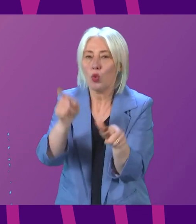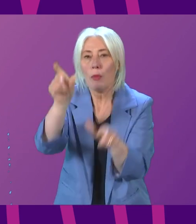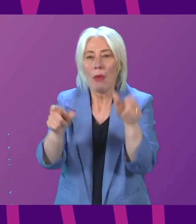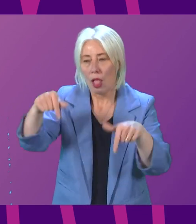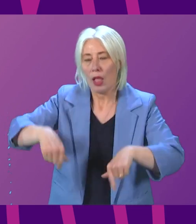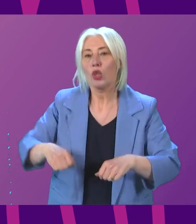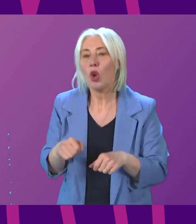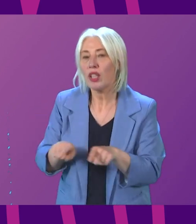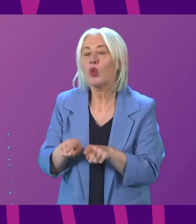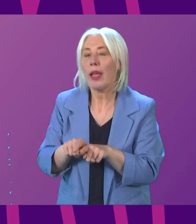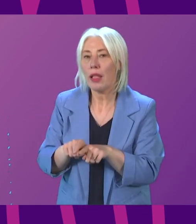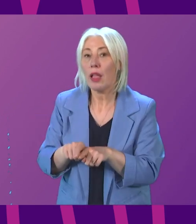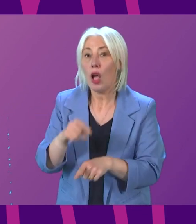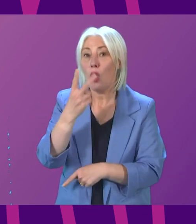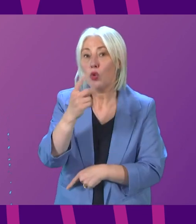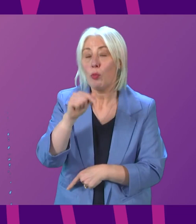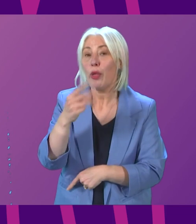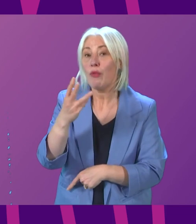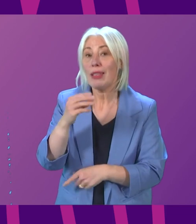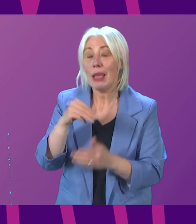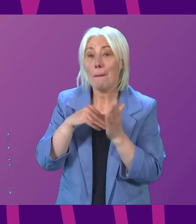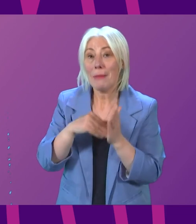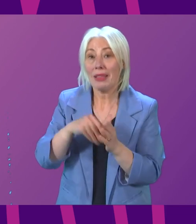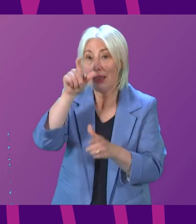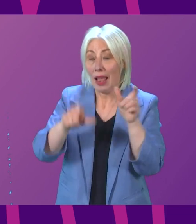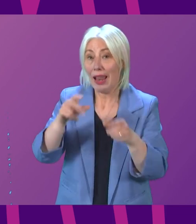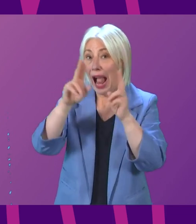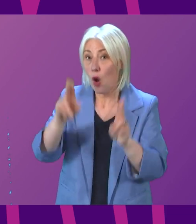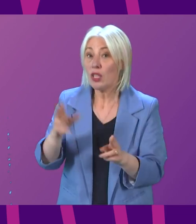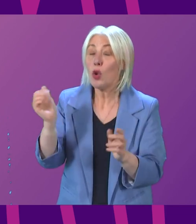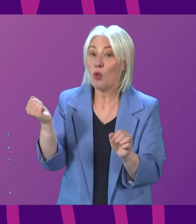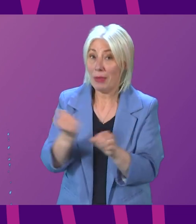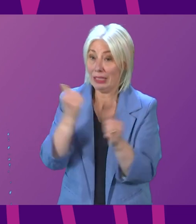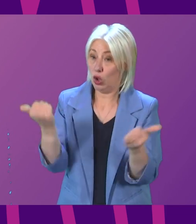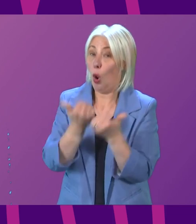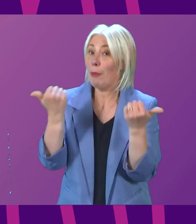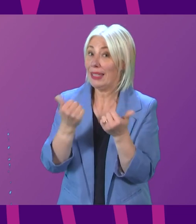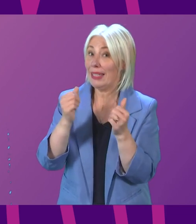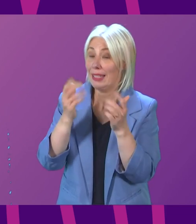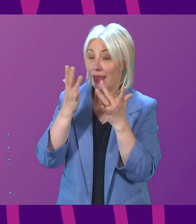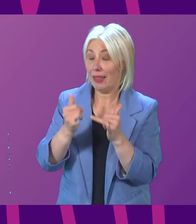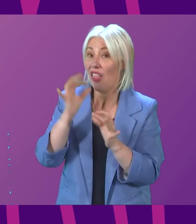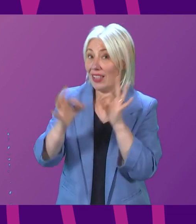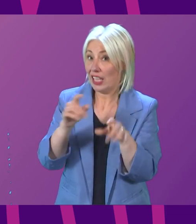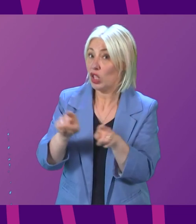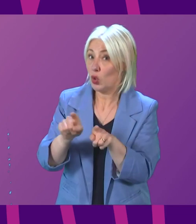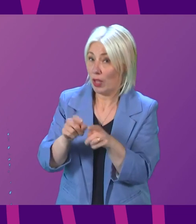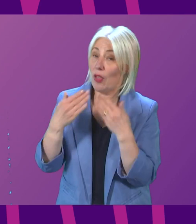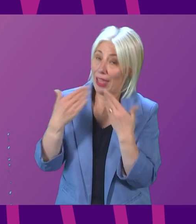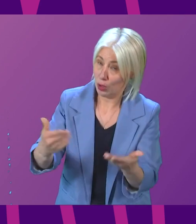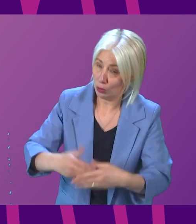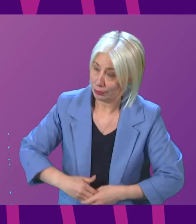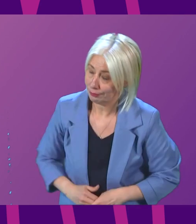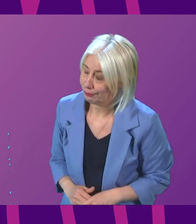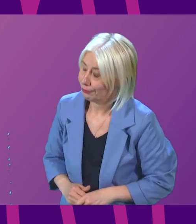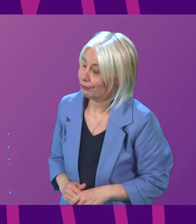take the opportunity to thank the nearly 2.3 million households who have completed the census. Question number six, Julian Mackay.